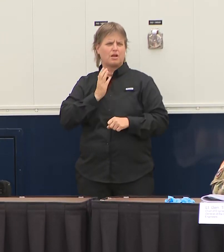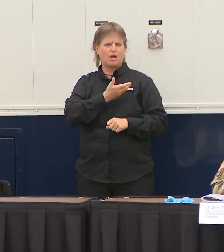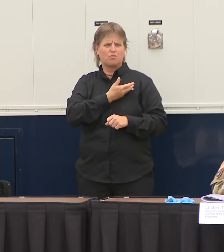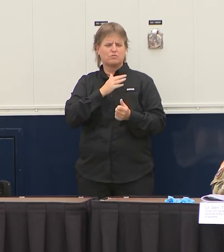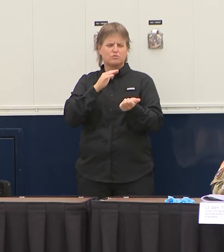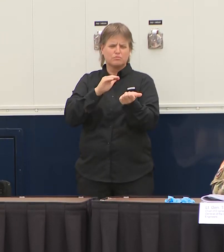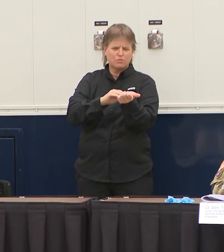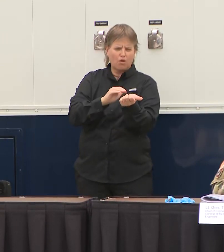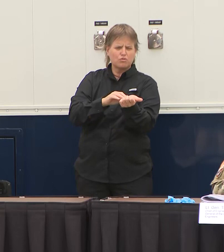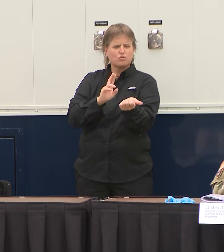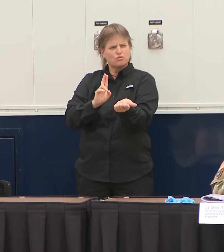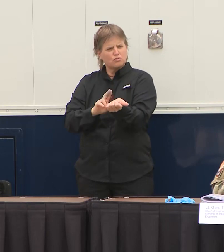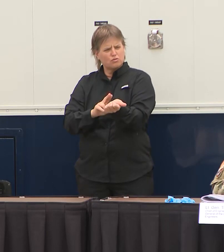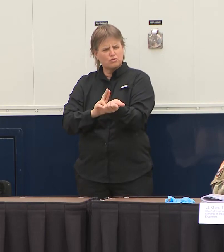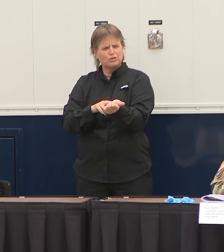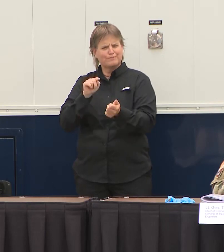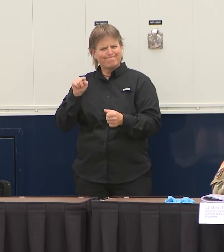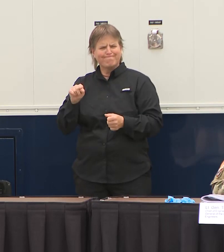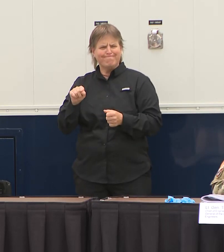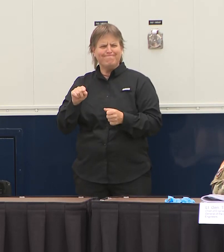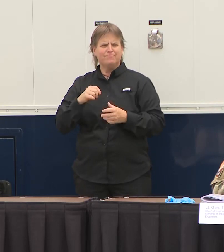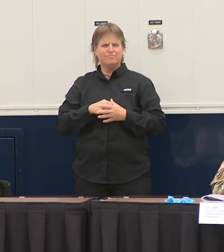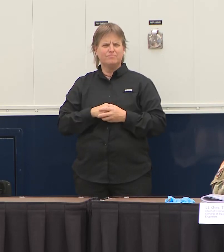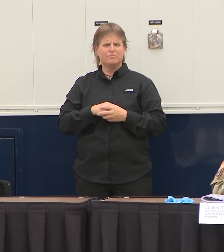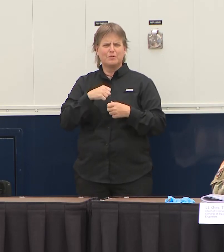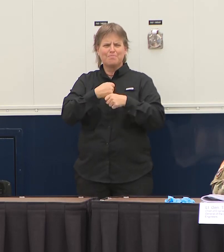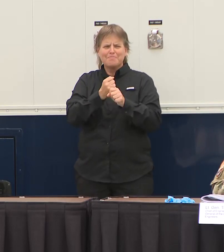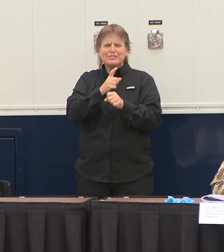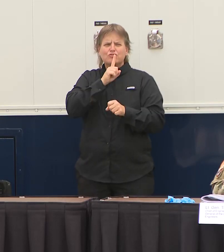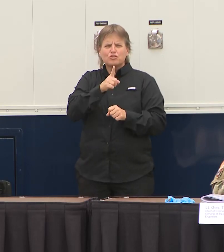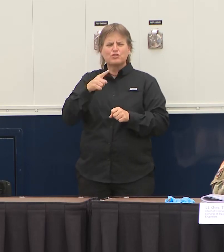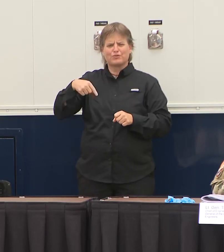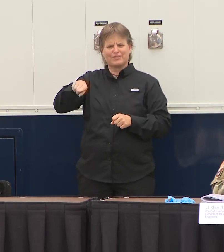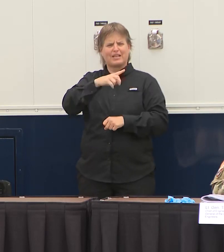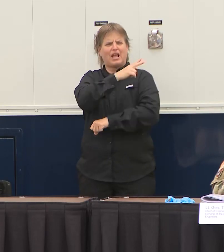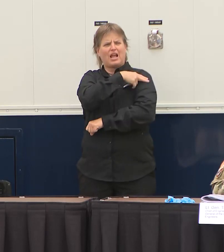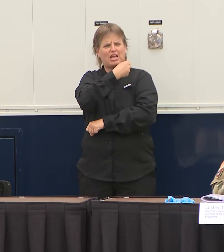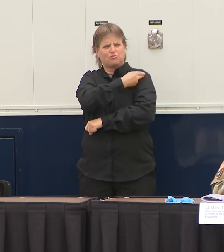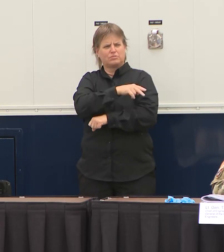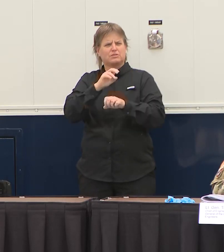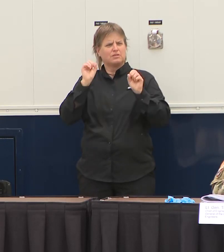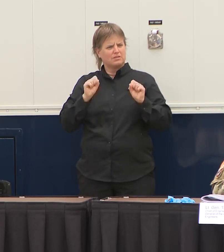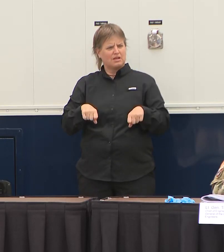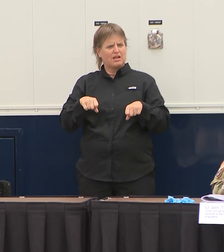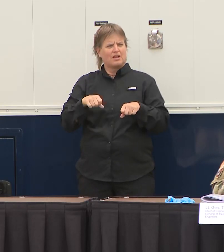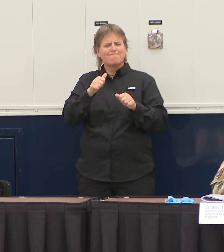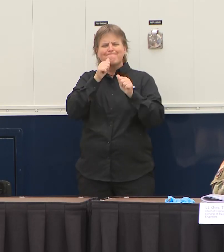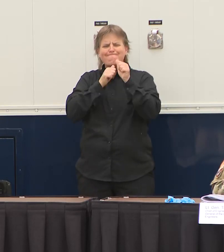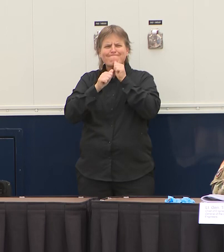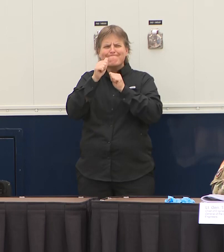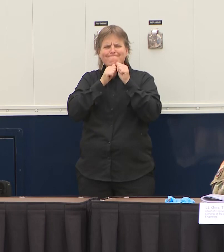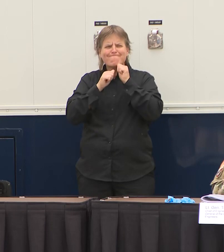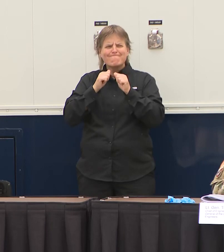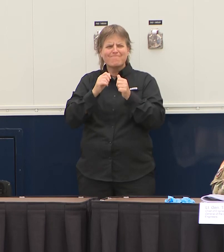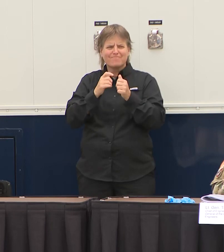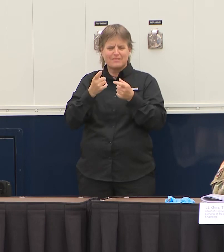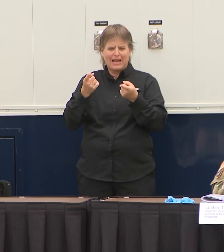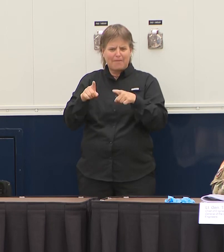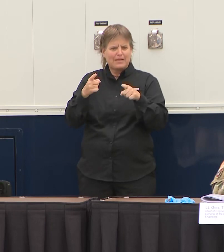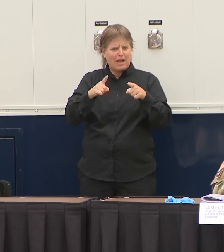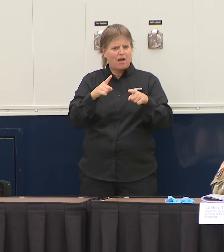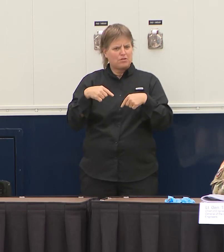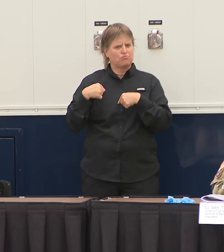front line and we want to make sure that the health care system can absorb what this virus is portending for our communities